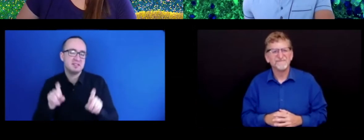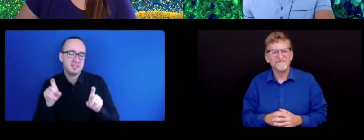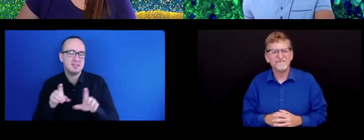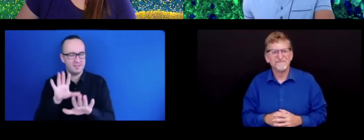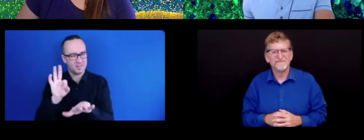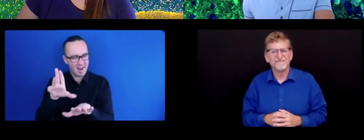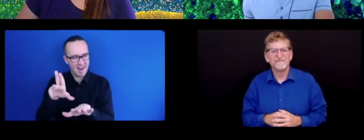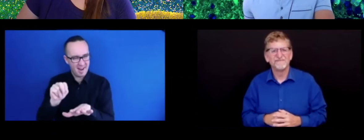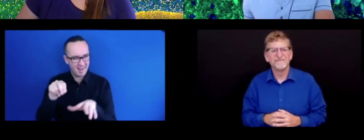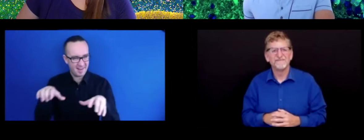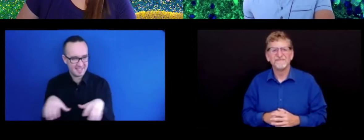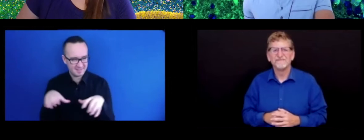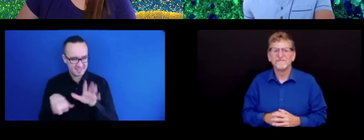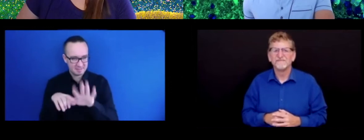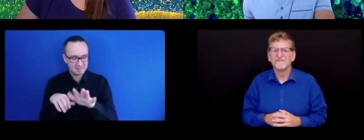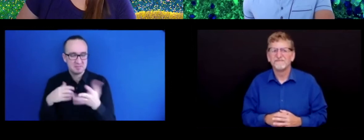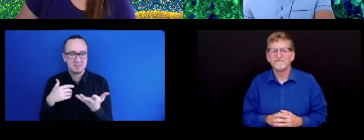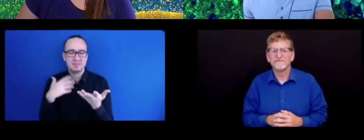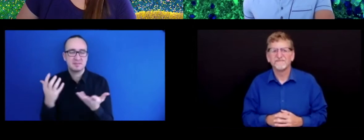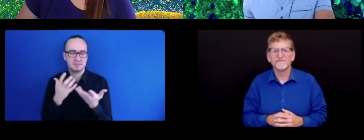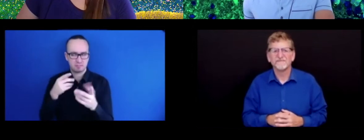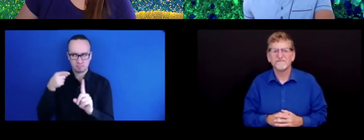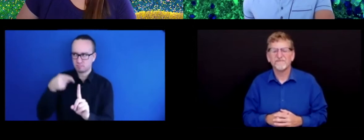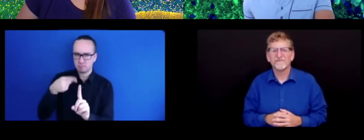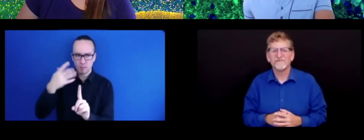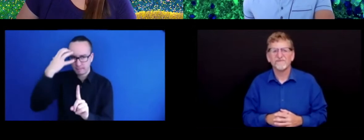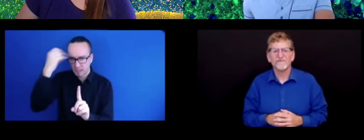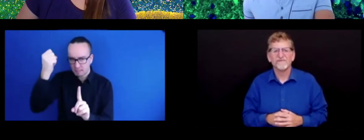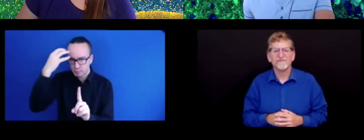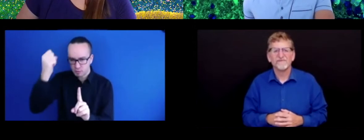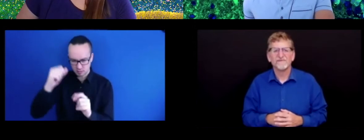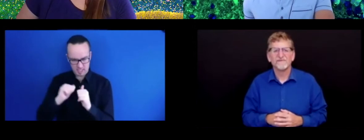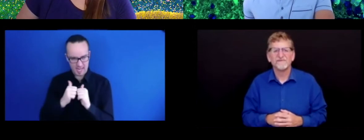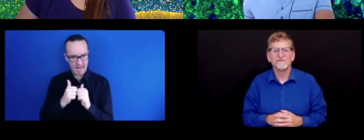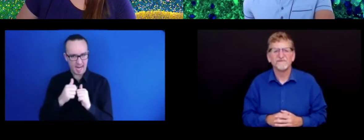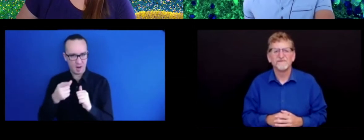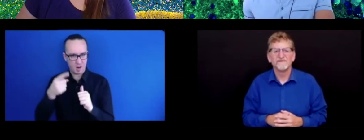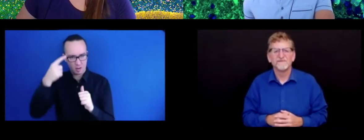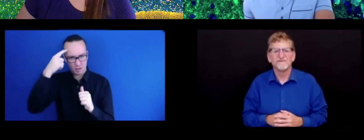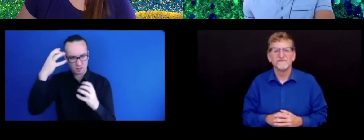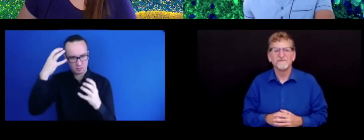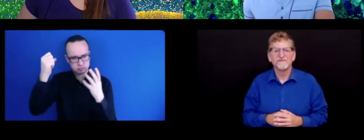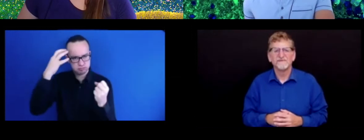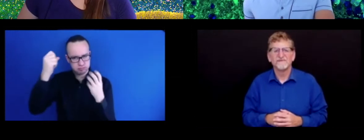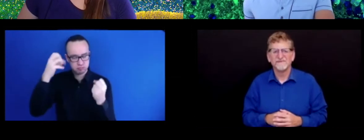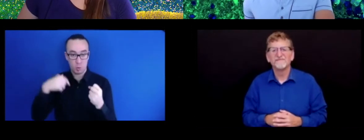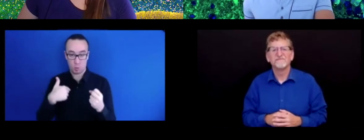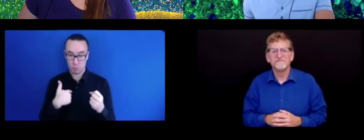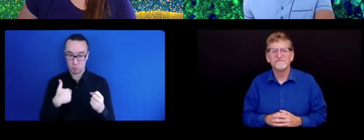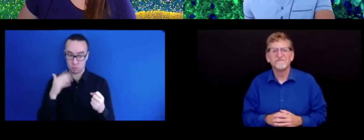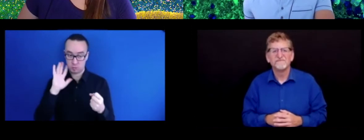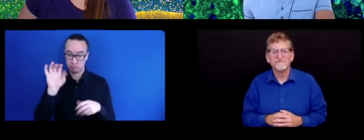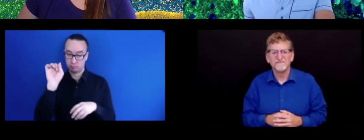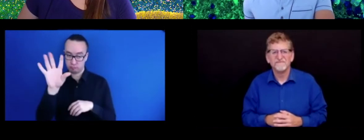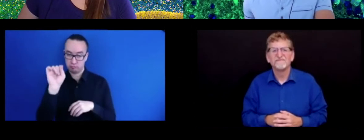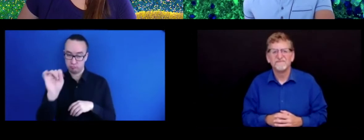a little test today, or a fun activity today, really, to see what memory is all about and how it works in our brains. So what I'm going to do is I'm